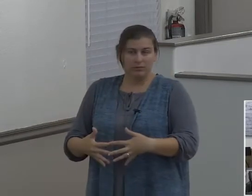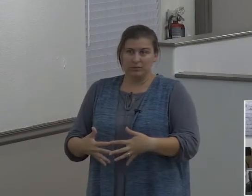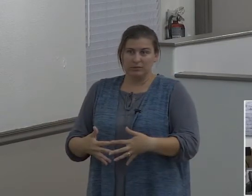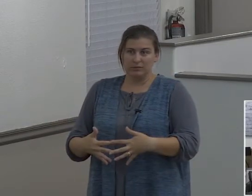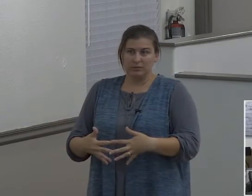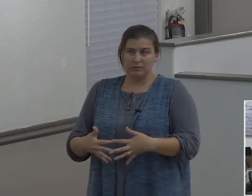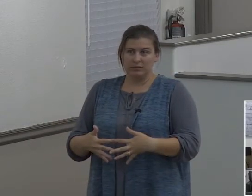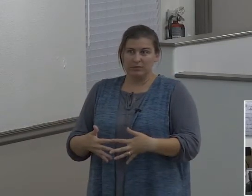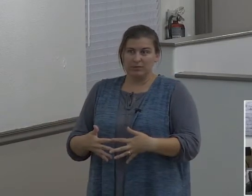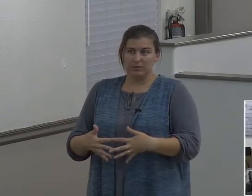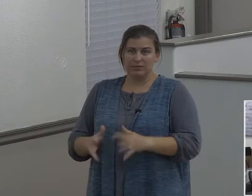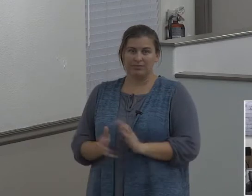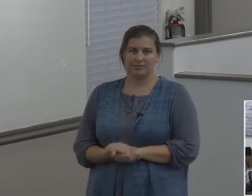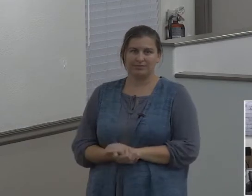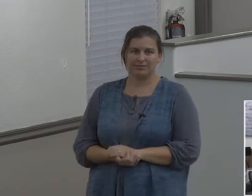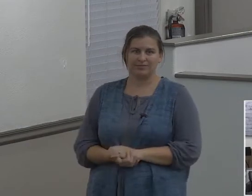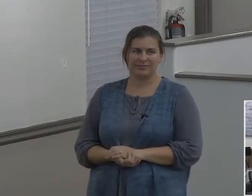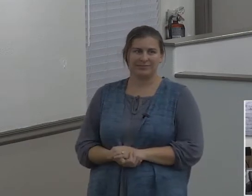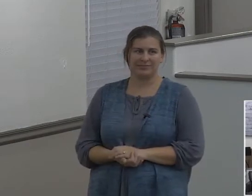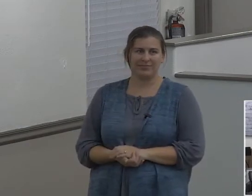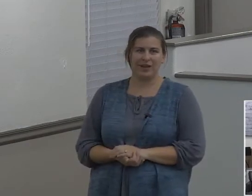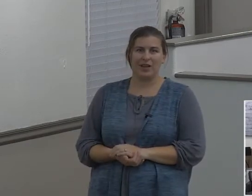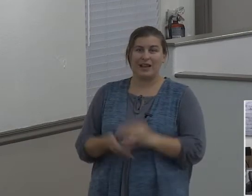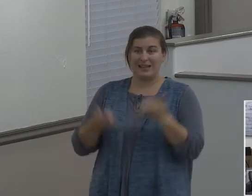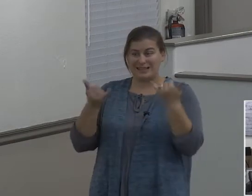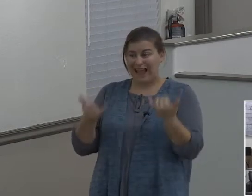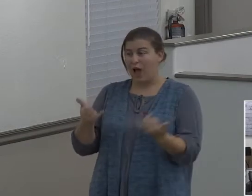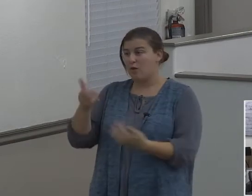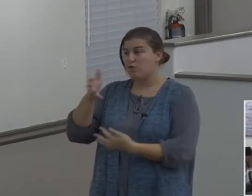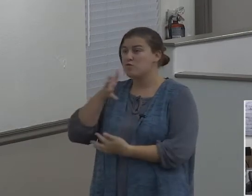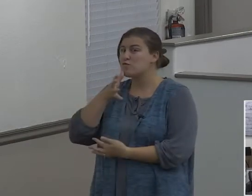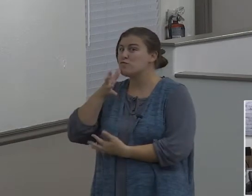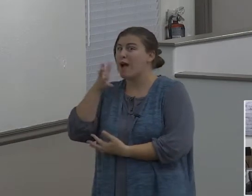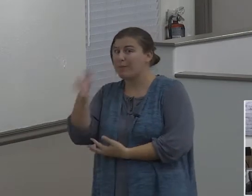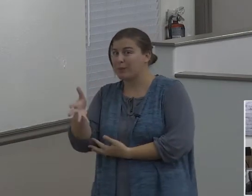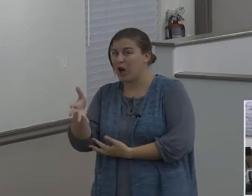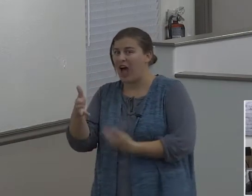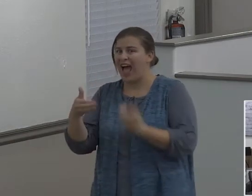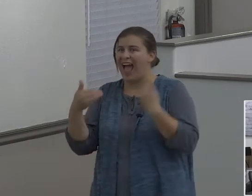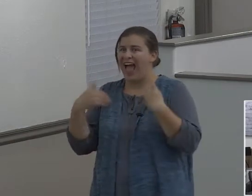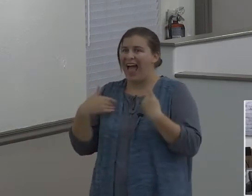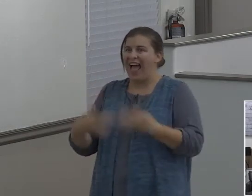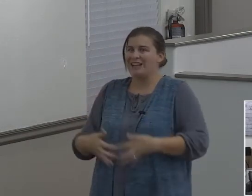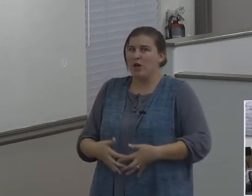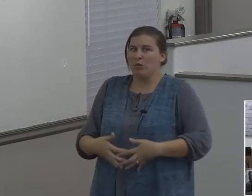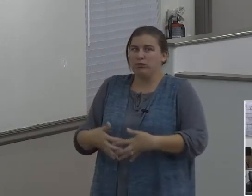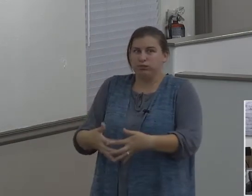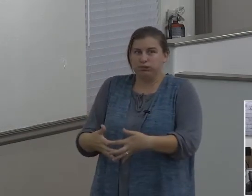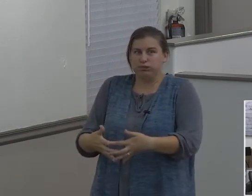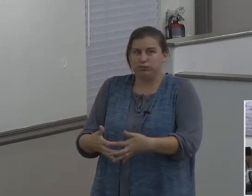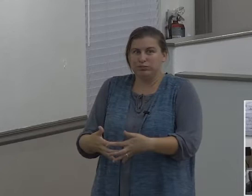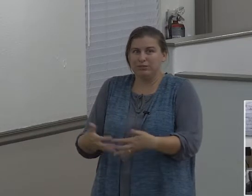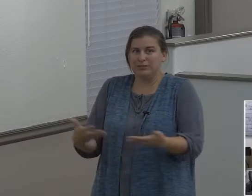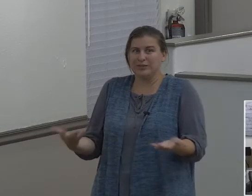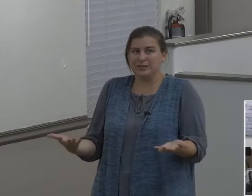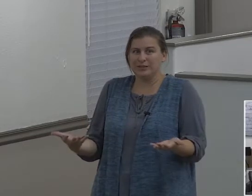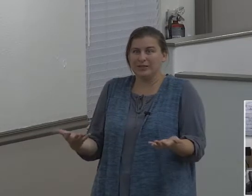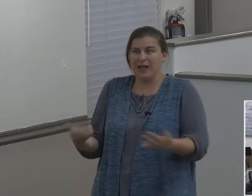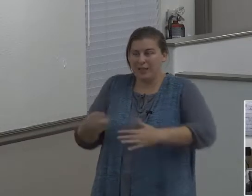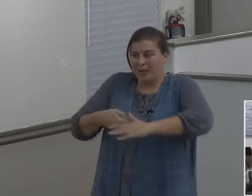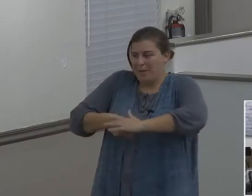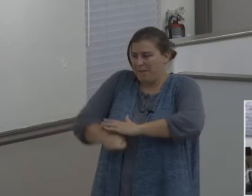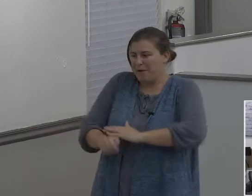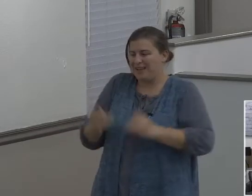All of a sudden, grandma is with child, and they gave birth to a young lady,